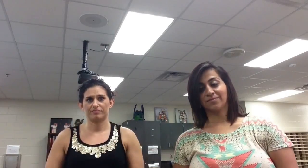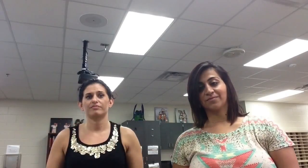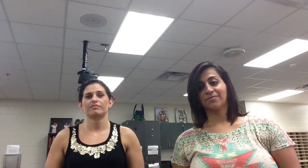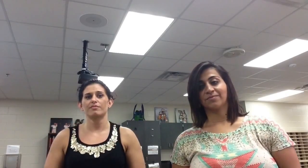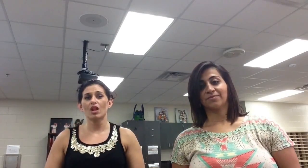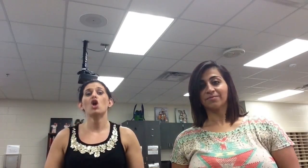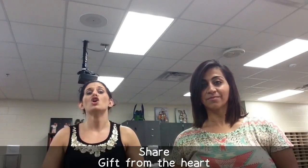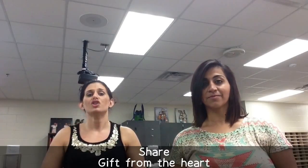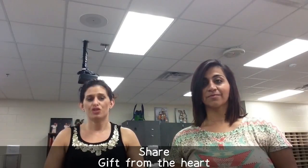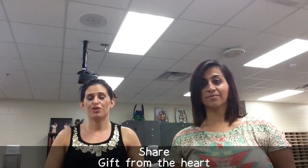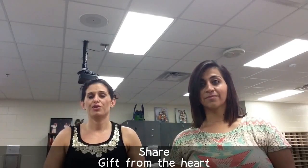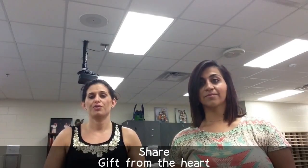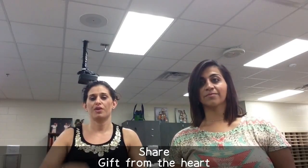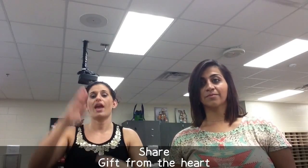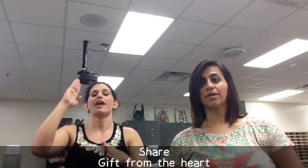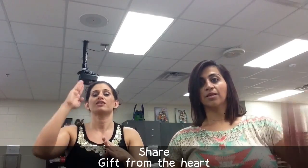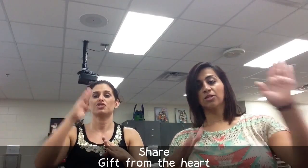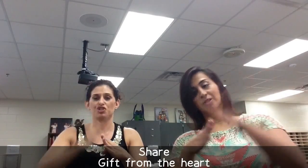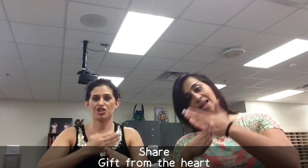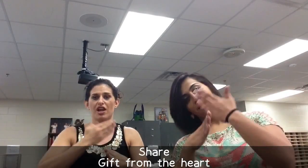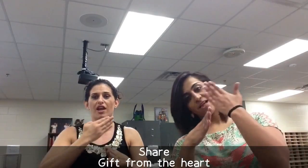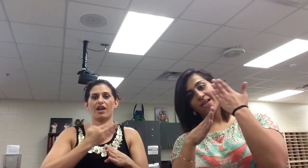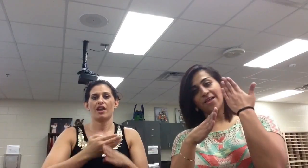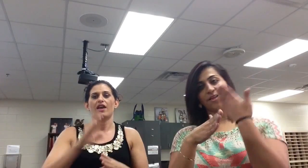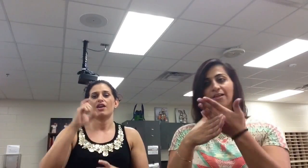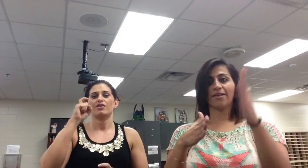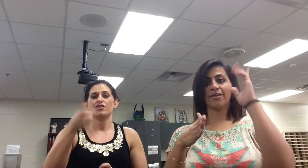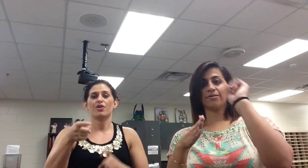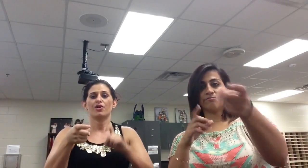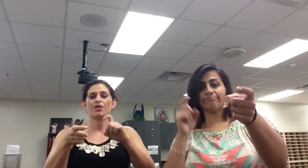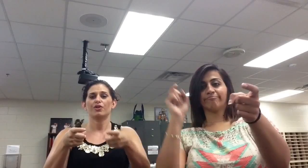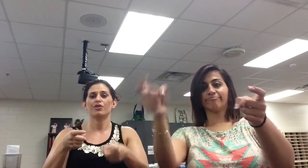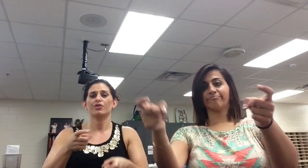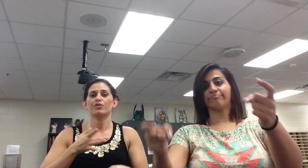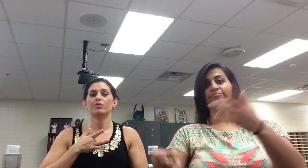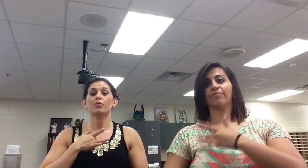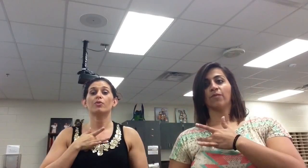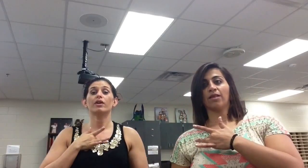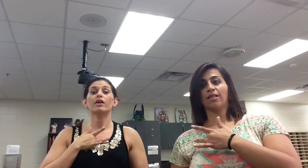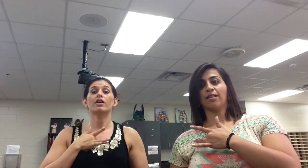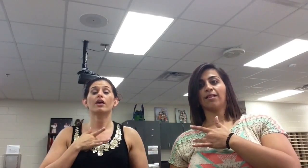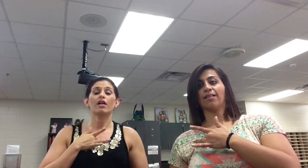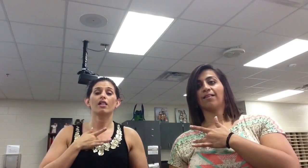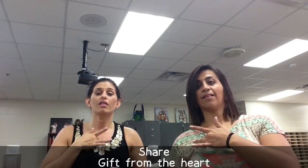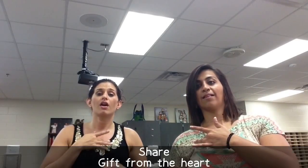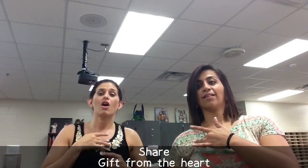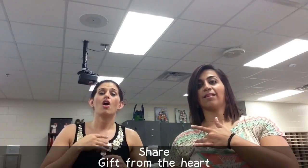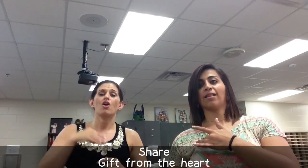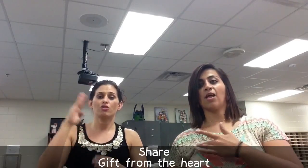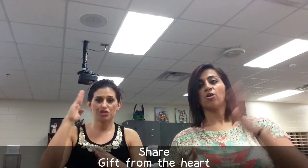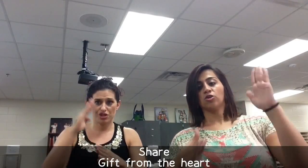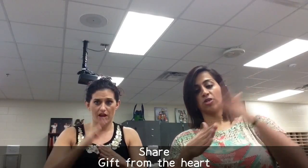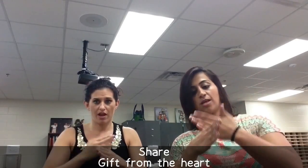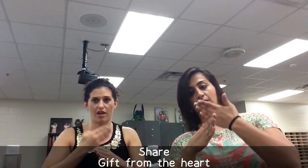You can share your goodwill You can